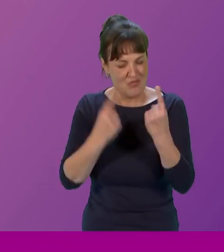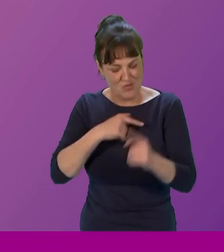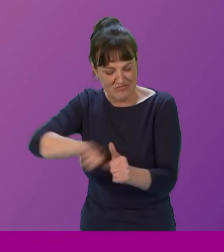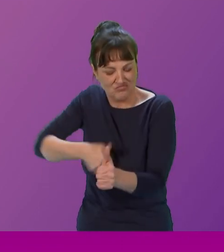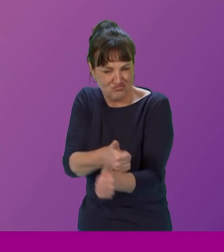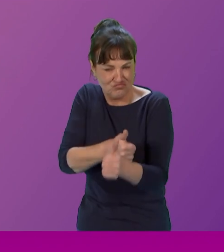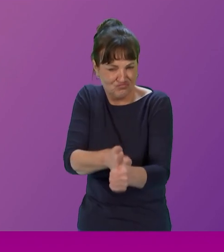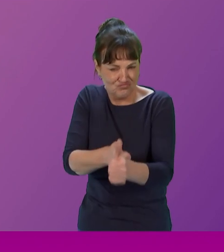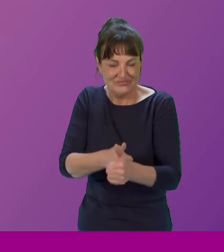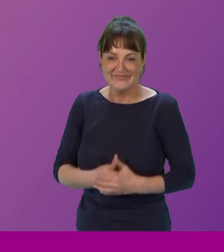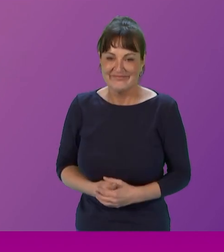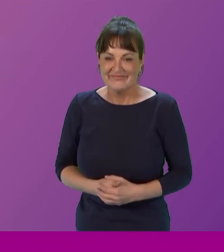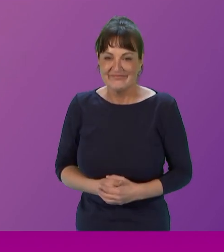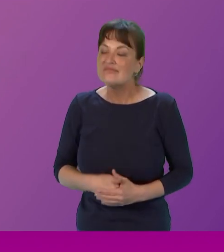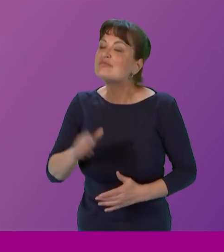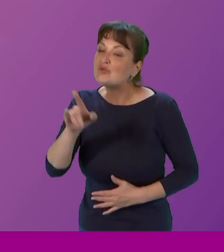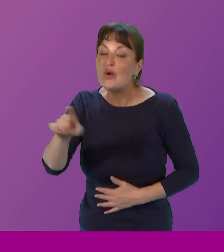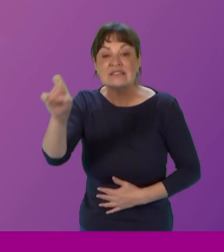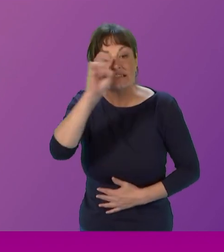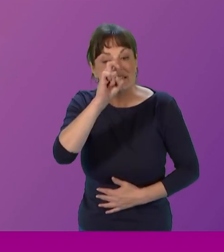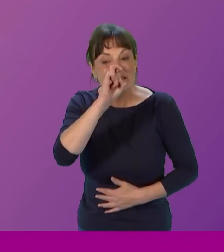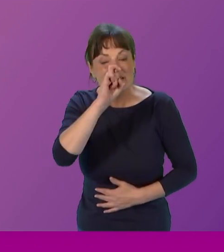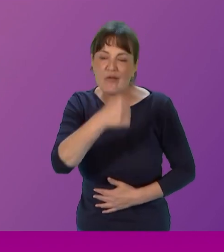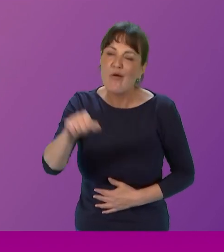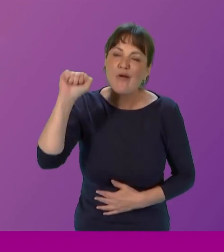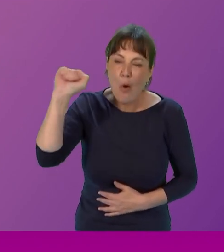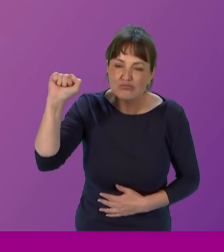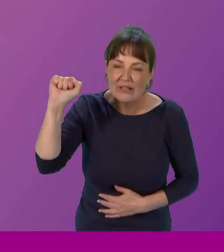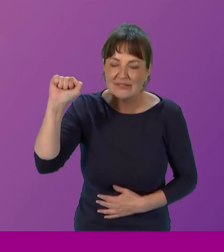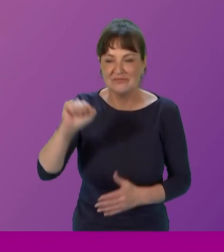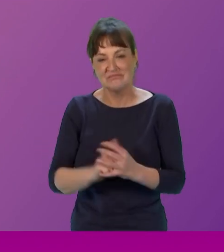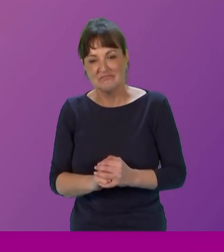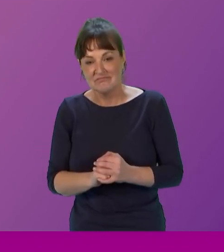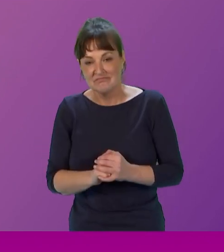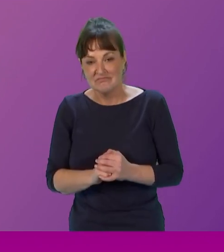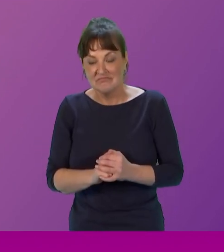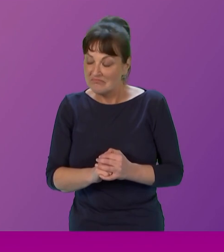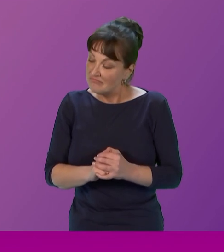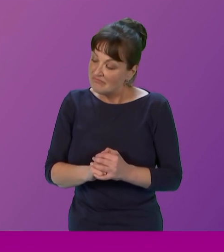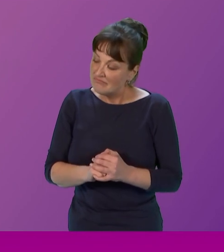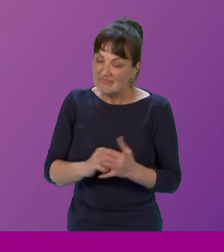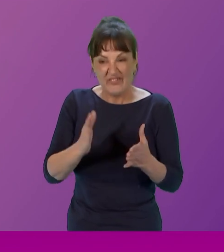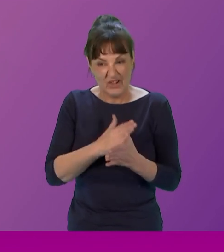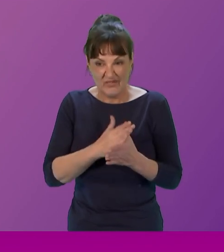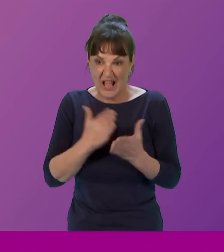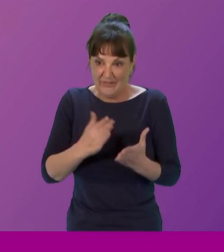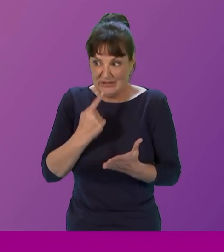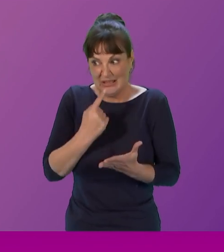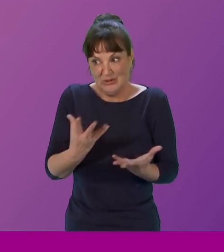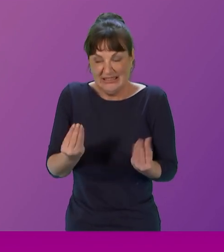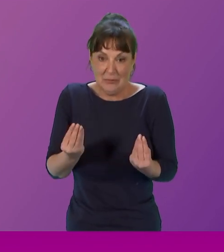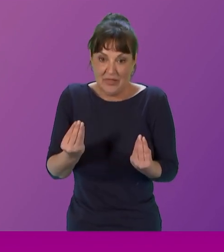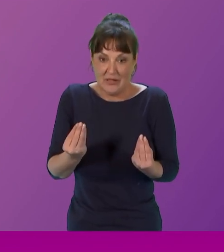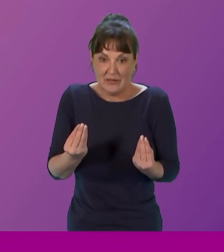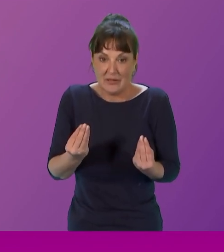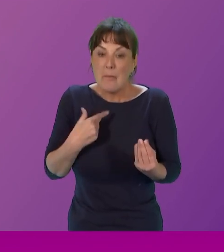sisters, comrades, first of all, I suppose I have to tell you something, which is that my last cancer scan was clear.